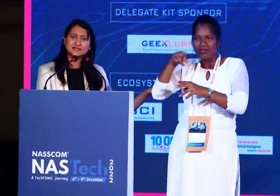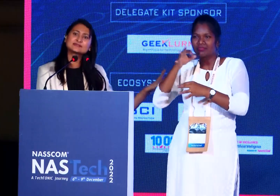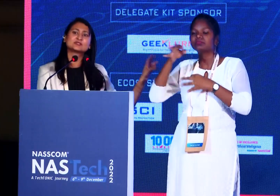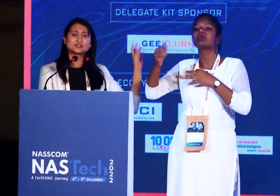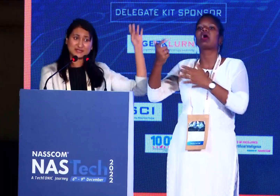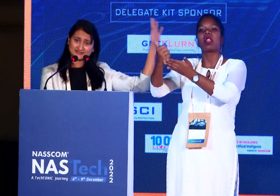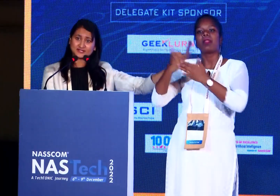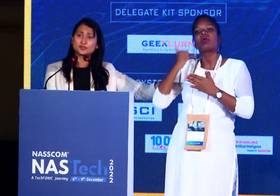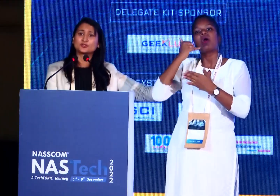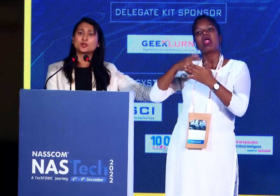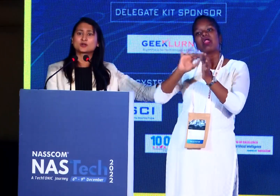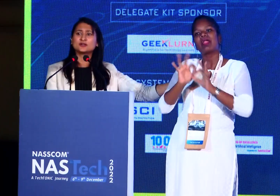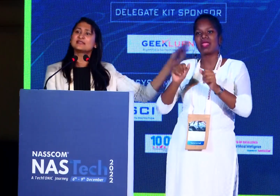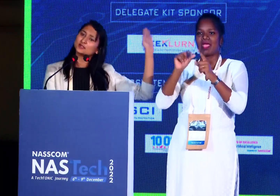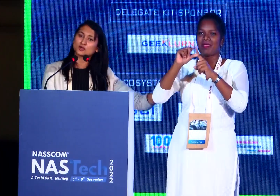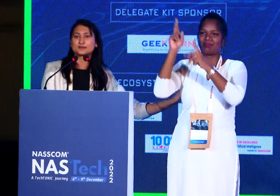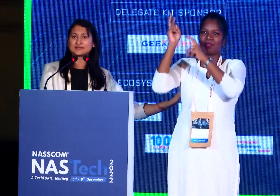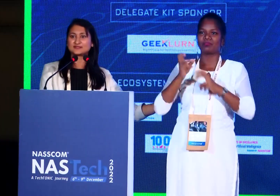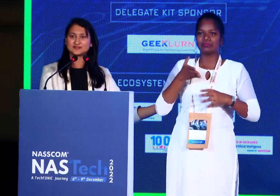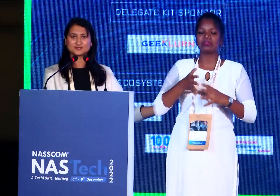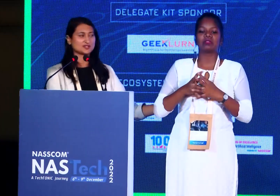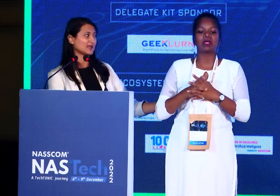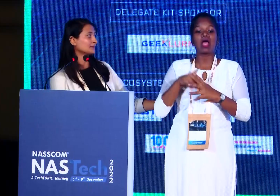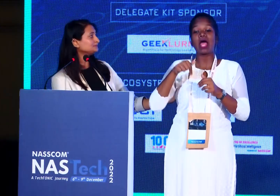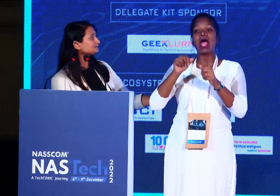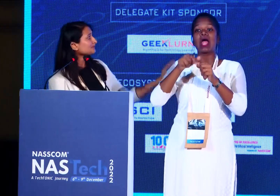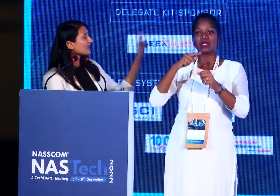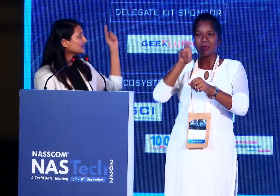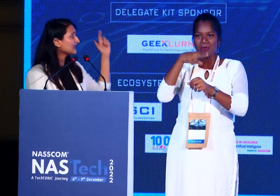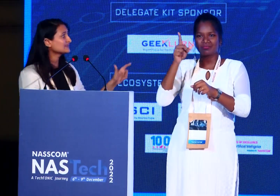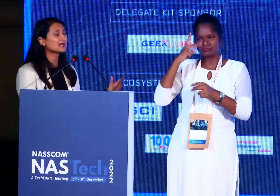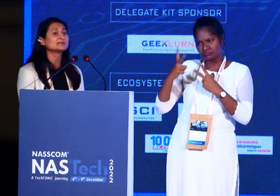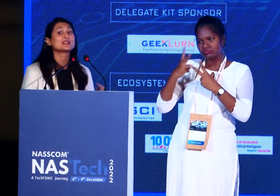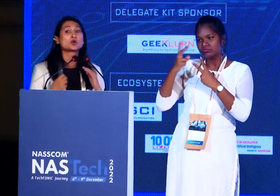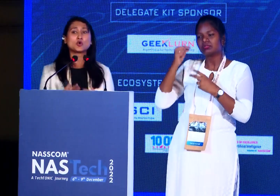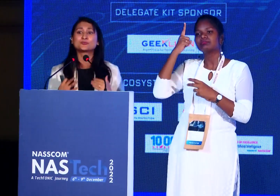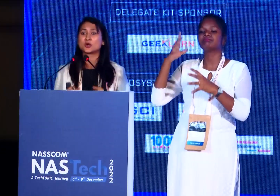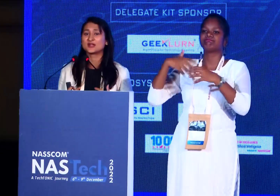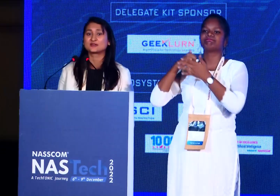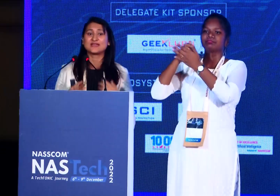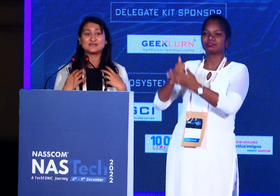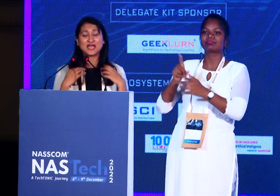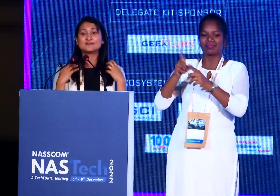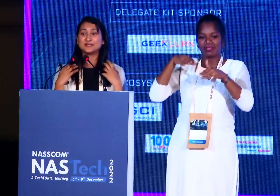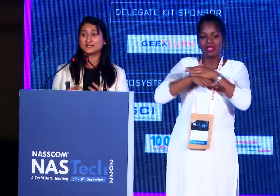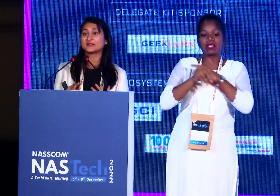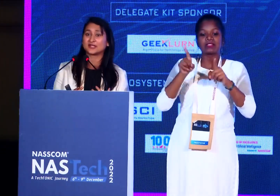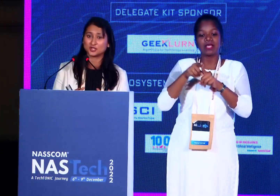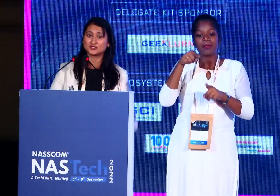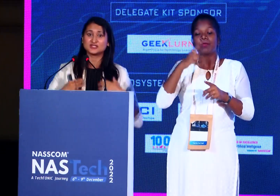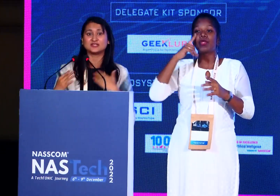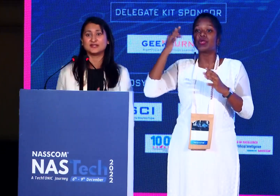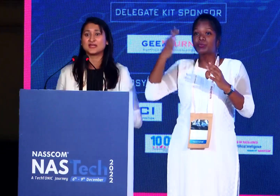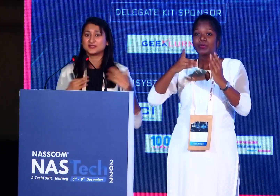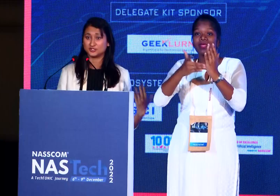analytics which is presented to the doctor and the doctor makes the decision there. Next comes our core product where we have patented